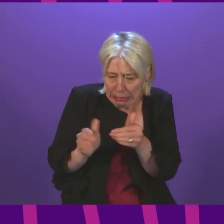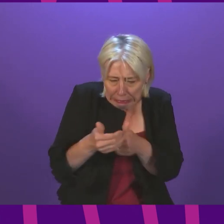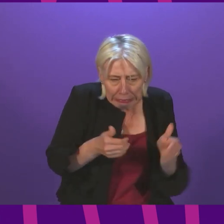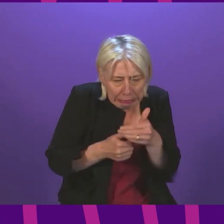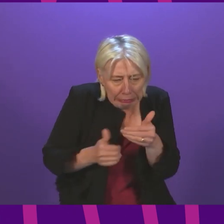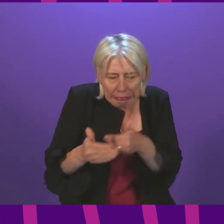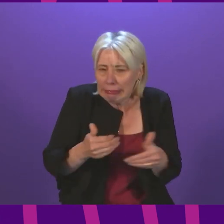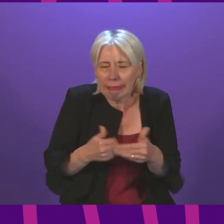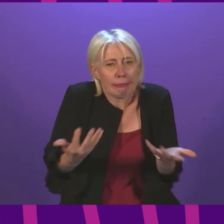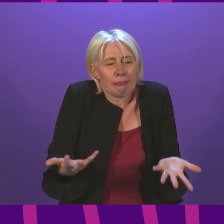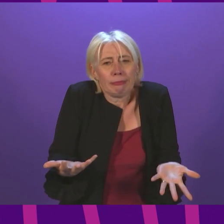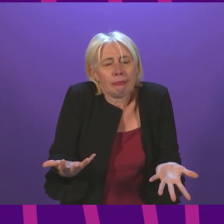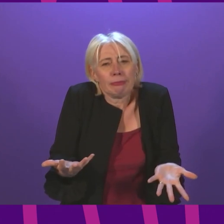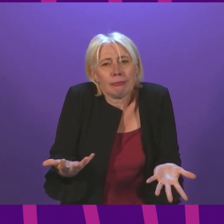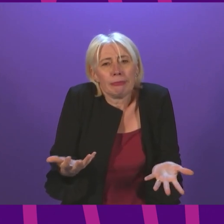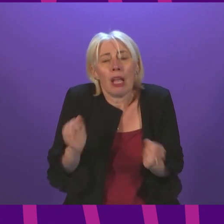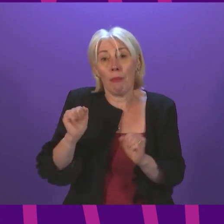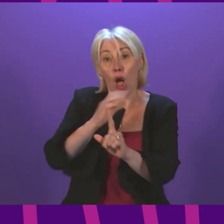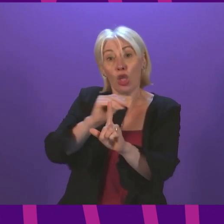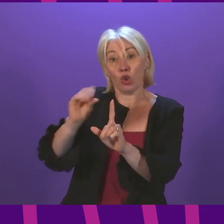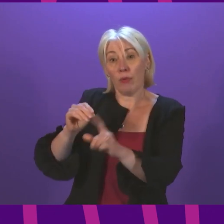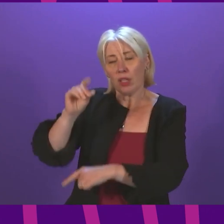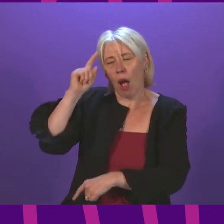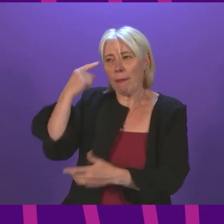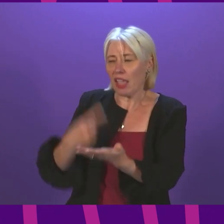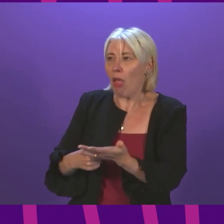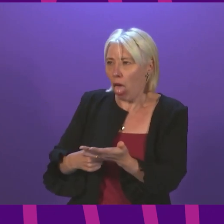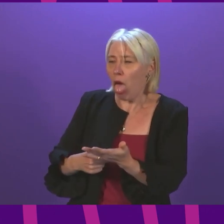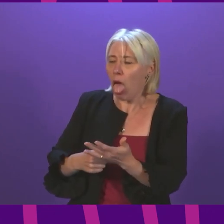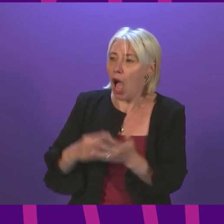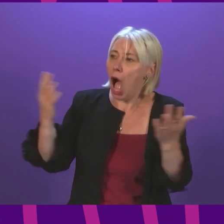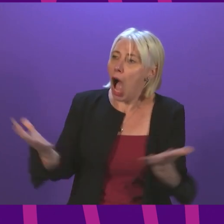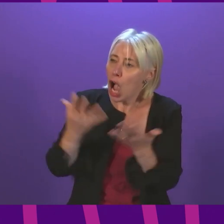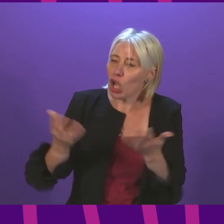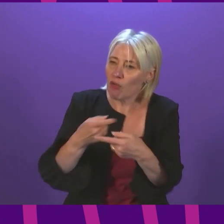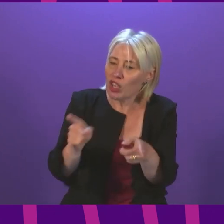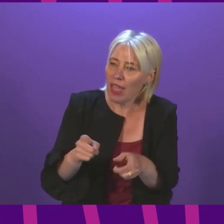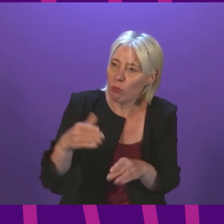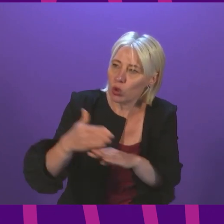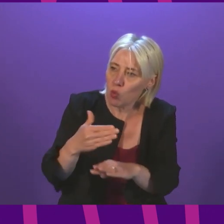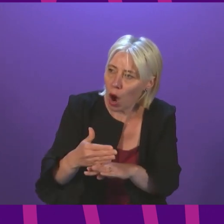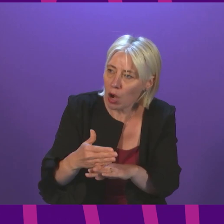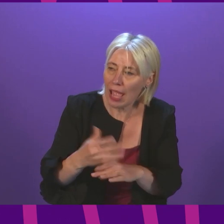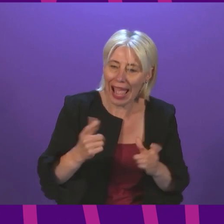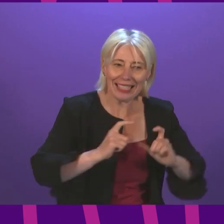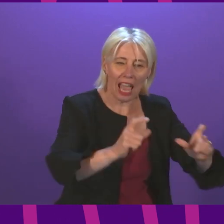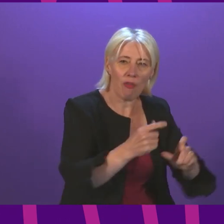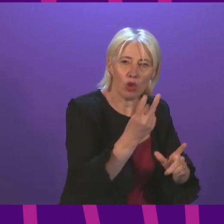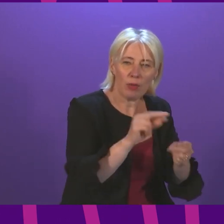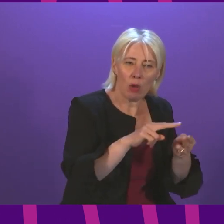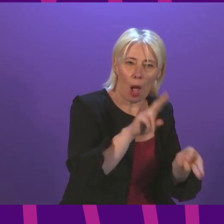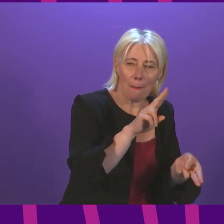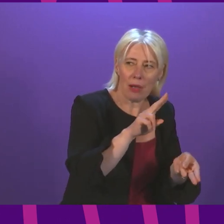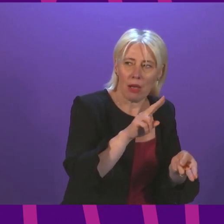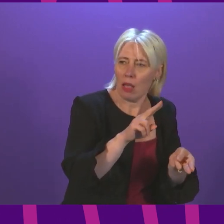Deputy President Officer, the Tories would have us believe that there is a choice between encouraging people to work and maintaining the £20 uplift. But that argument